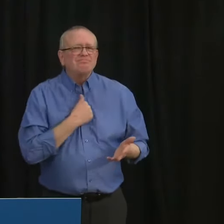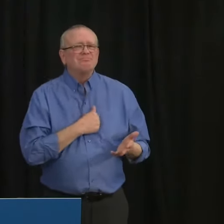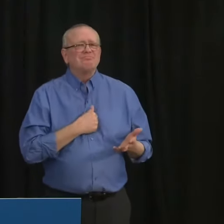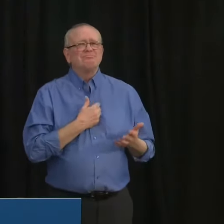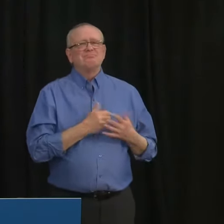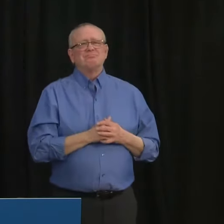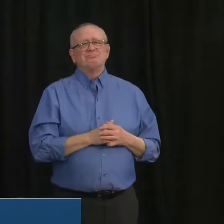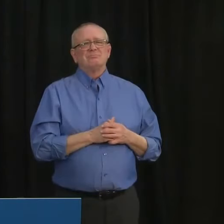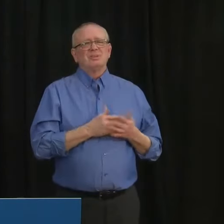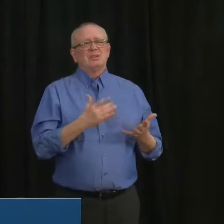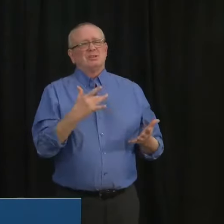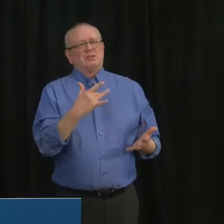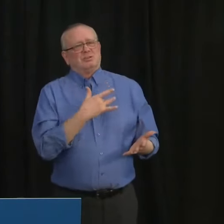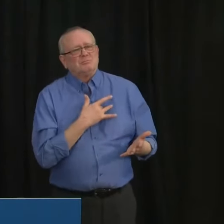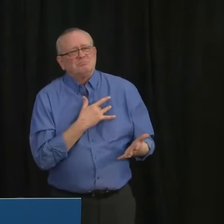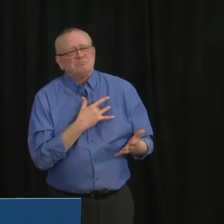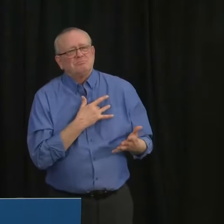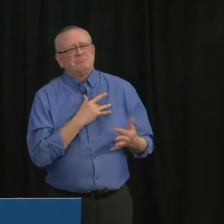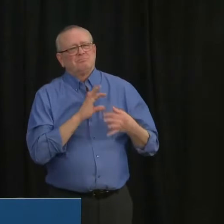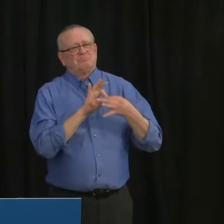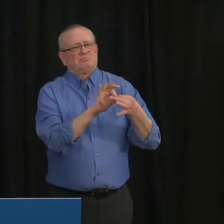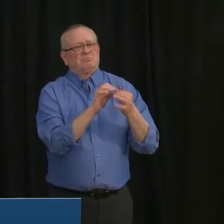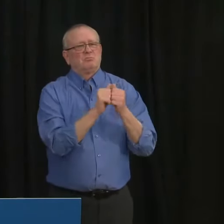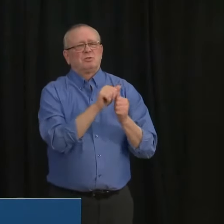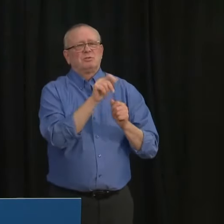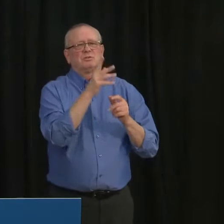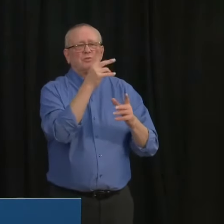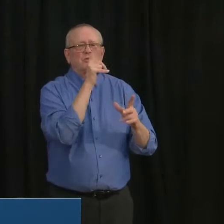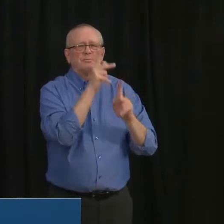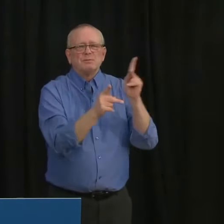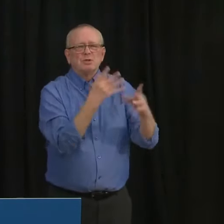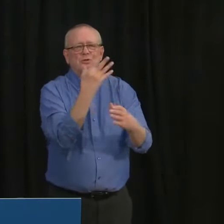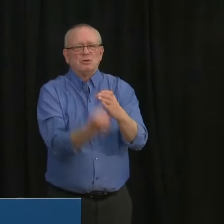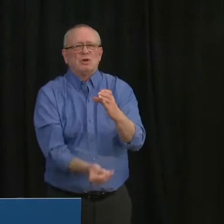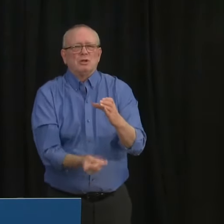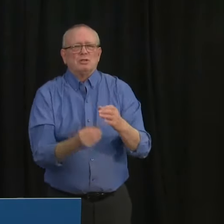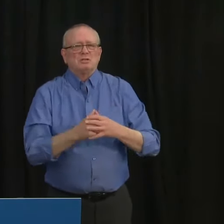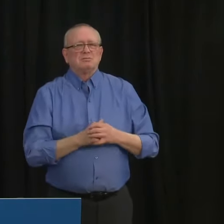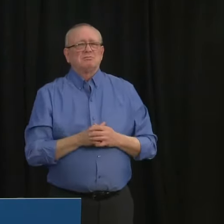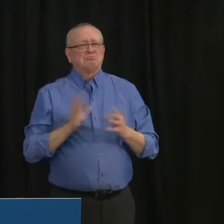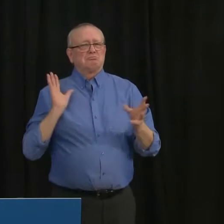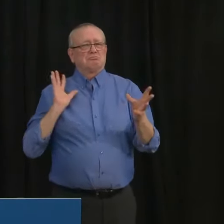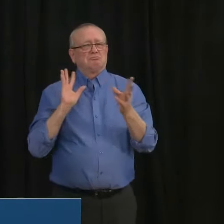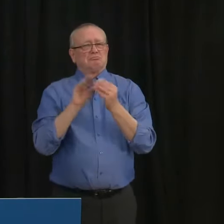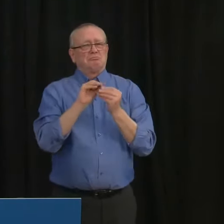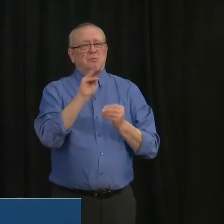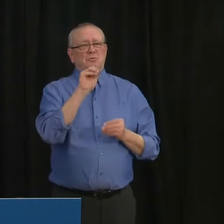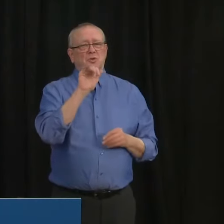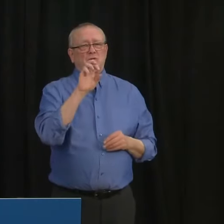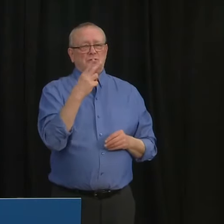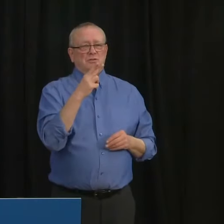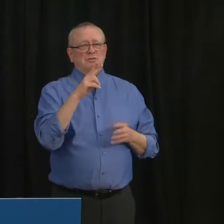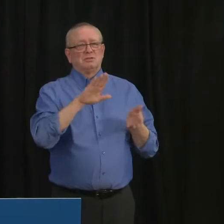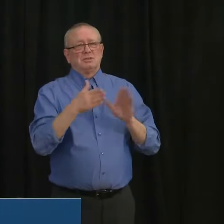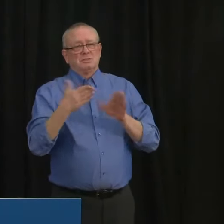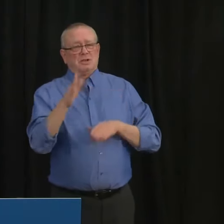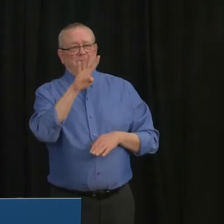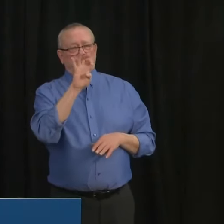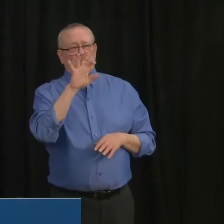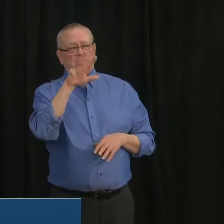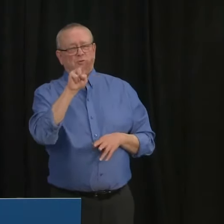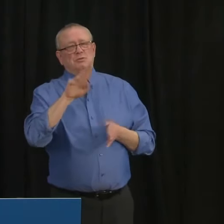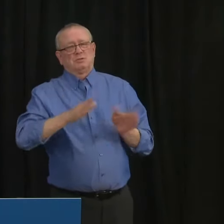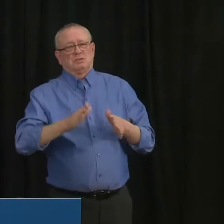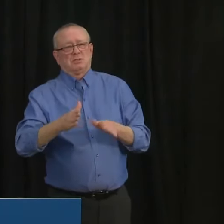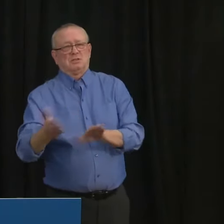the 492 lives lost since March. Continuing care outbreaks have quadrupled since October the